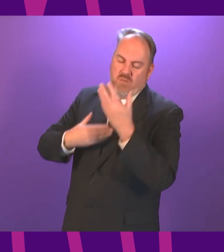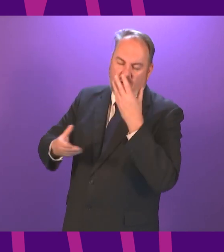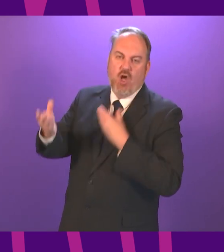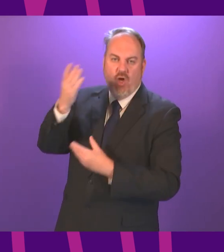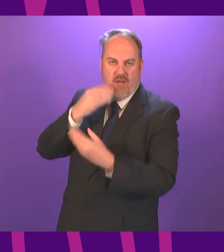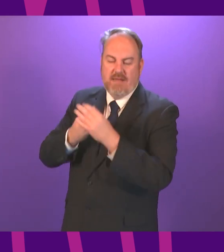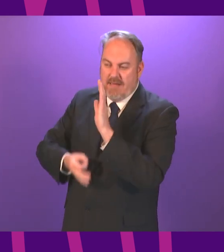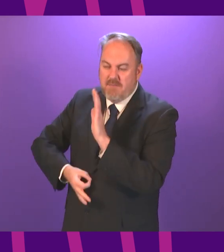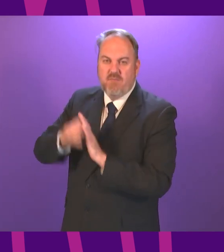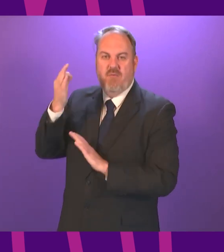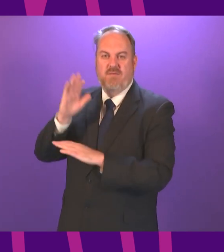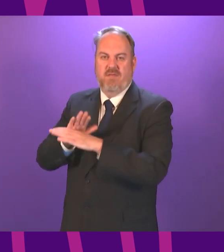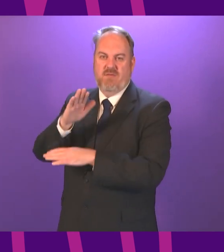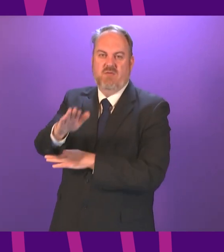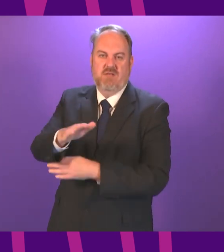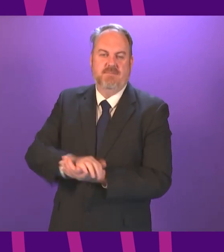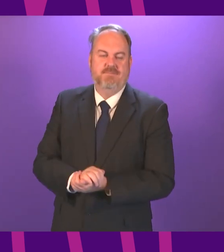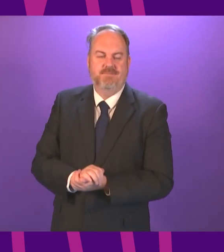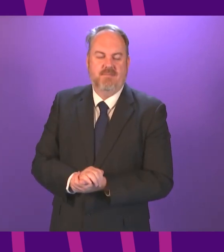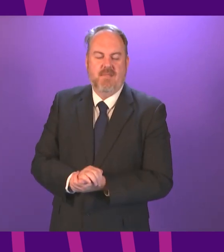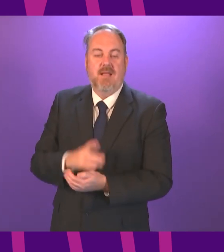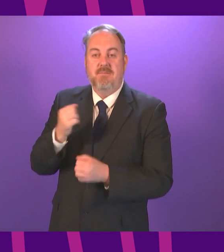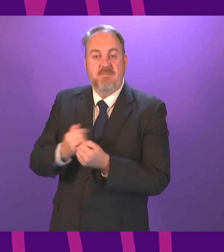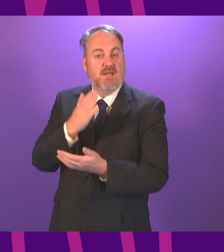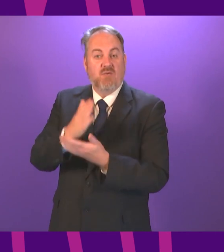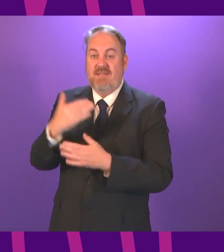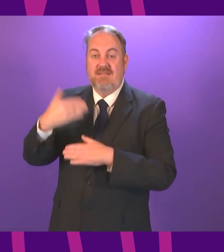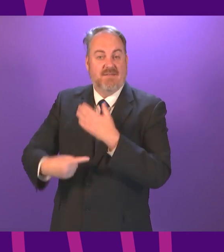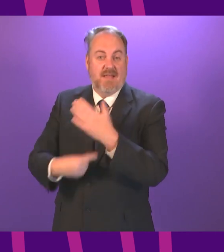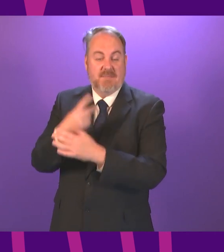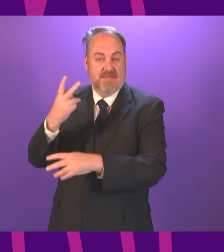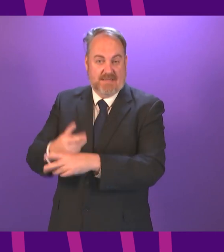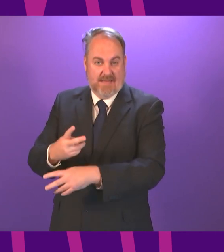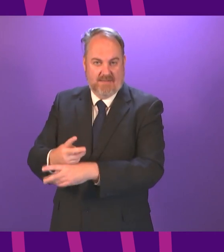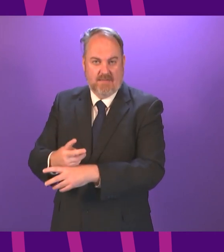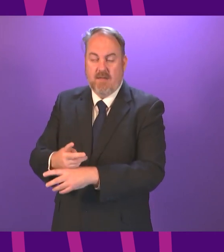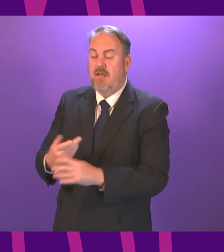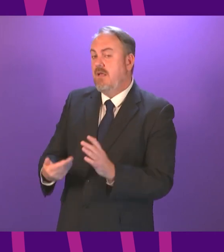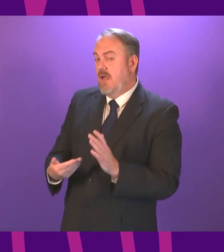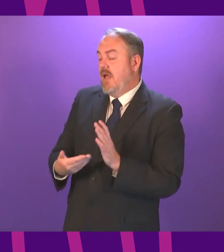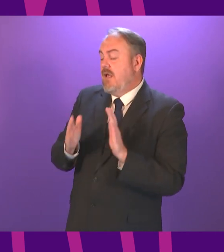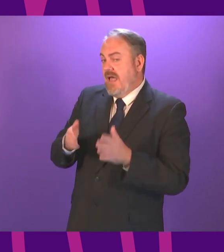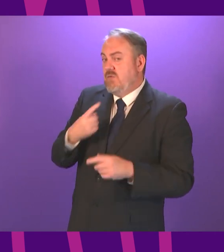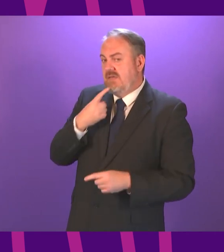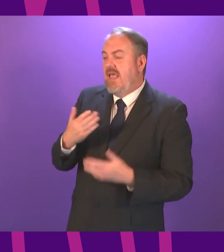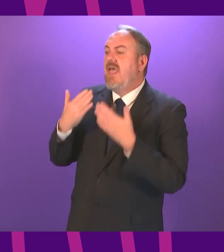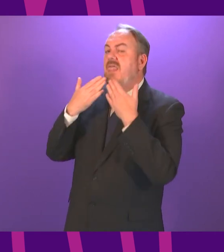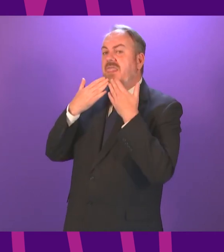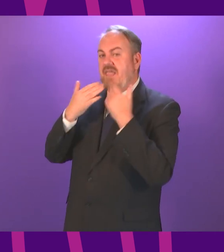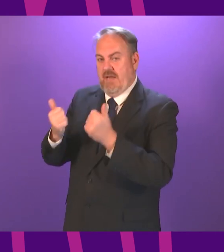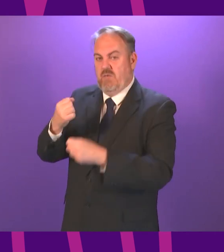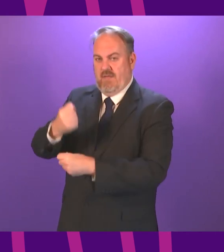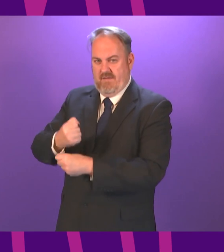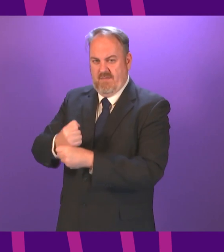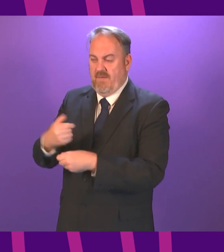that may visit on our shores. Presiding officer, in that spirit, I do want to thank the government for their efforts to include opposition members